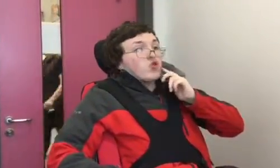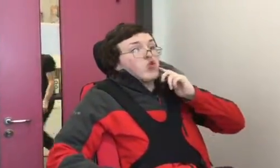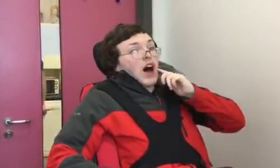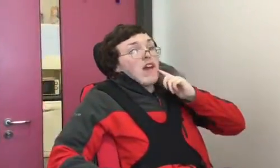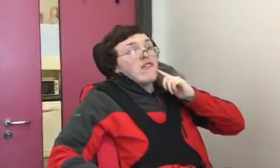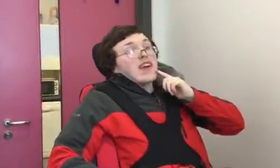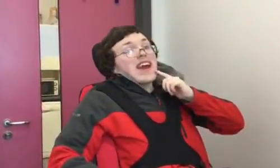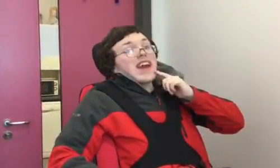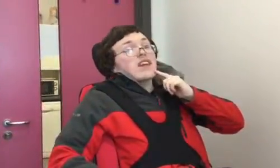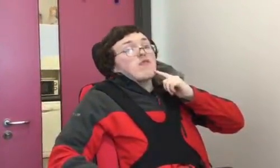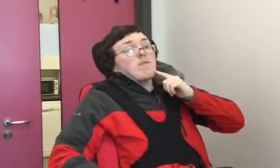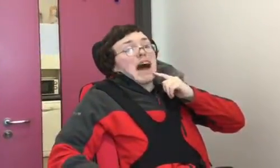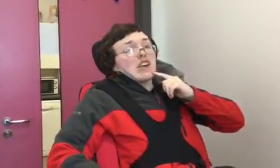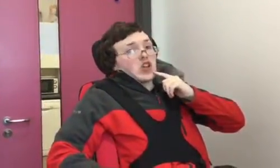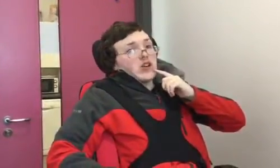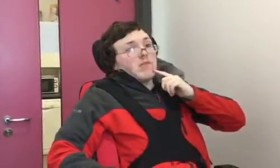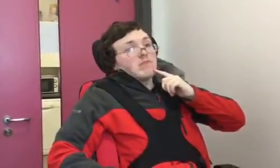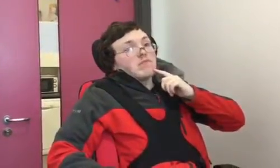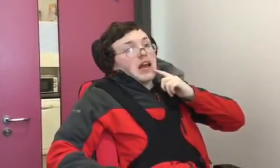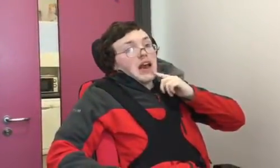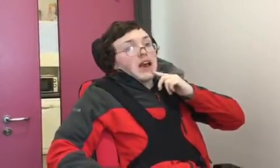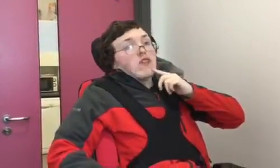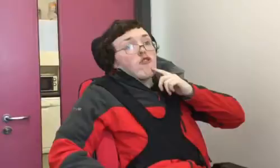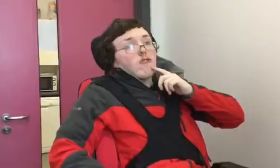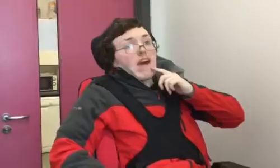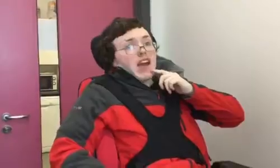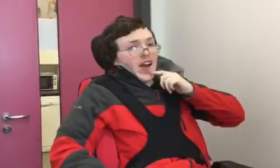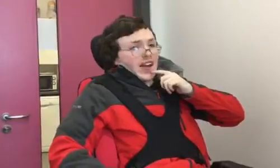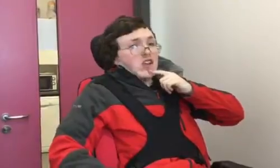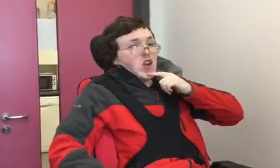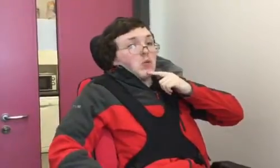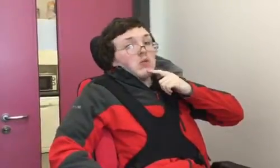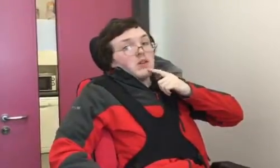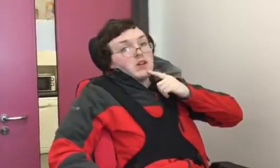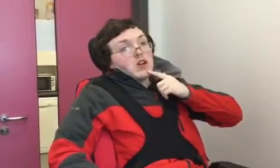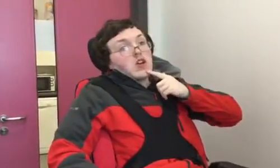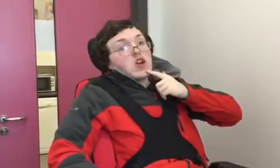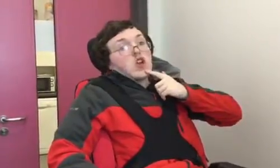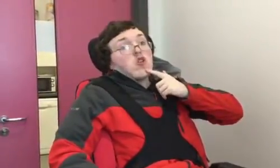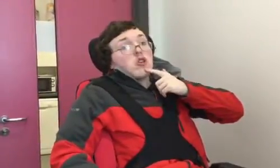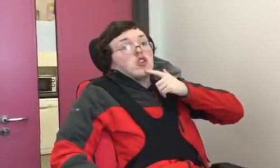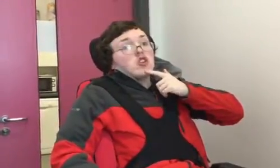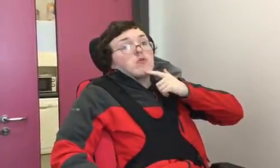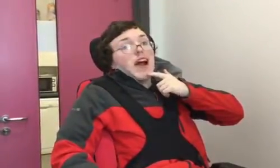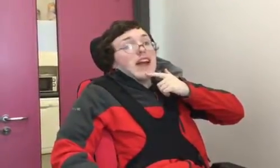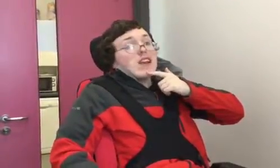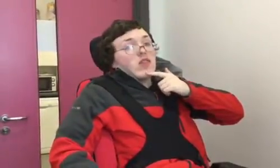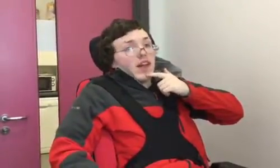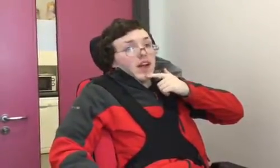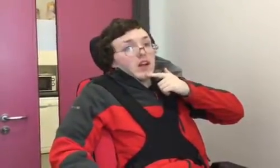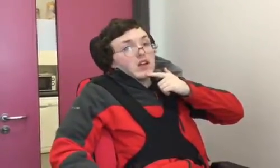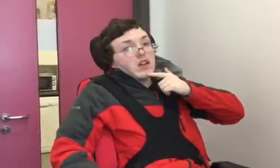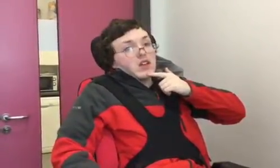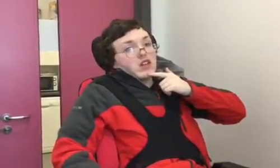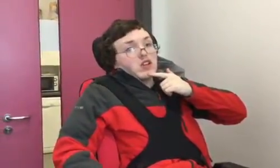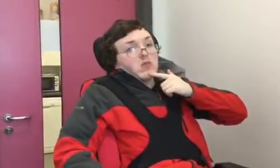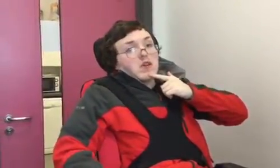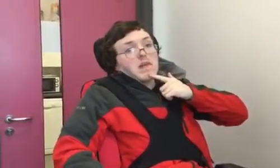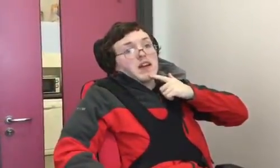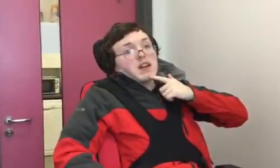drive, enough passion, enough fire in you, you can do anything that you want to be,